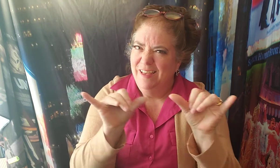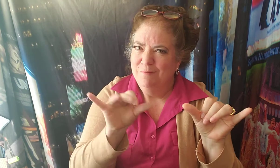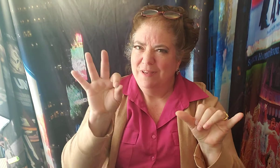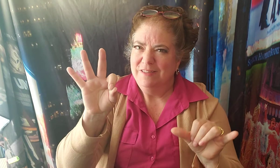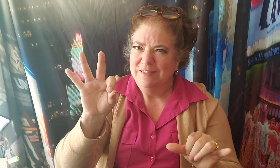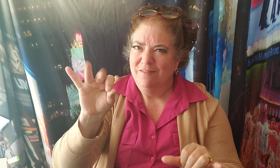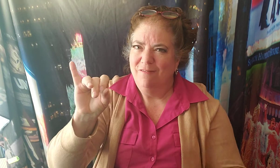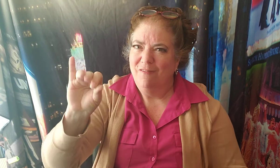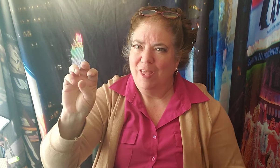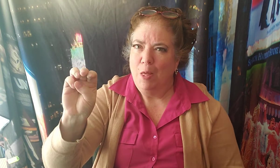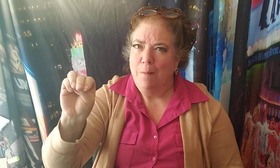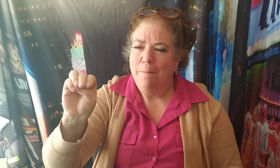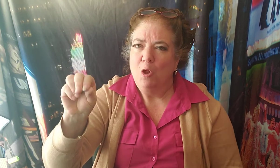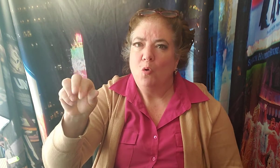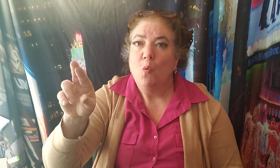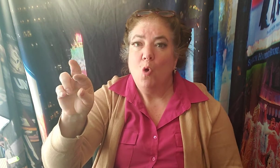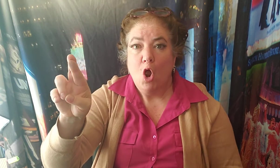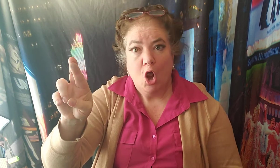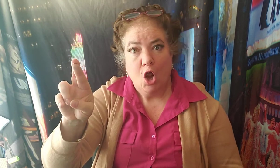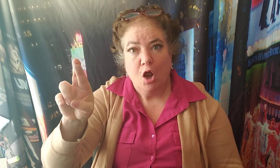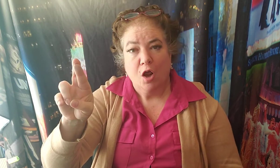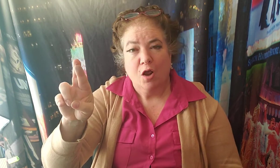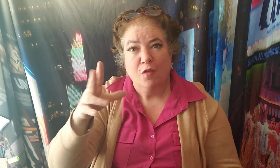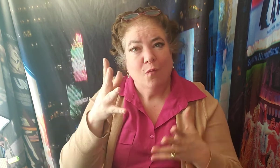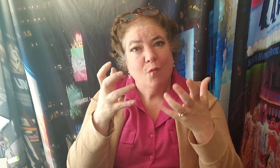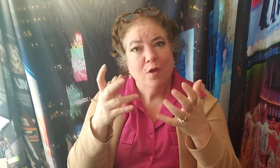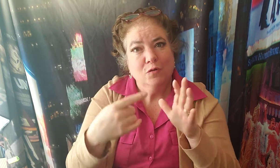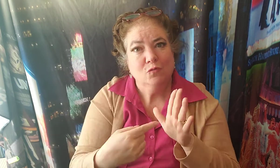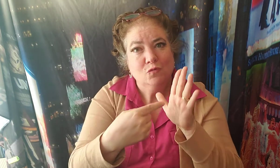facts of life. Bless you.